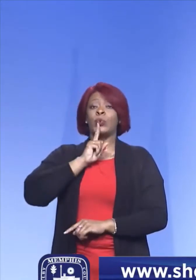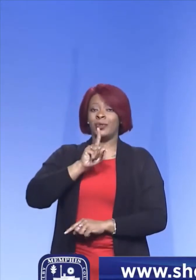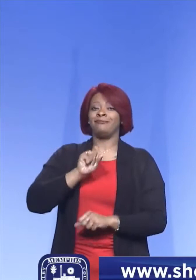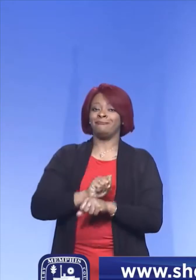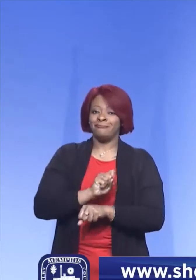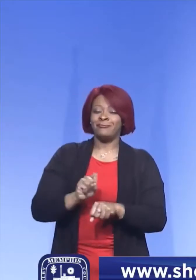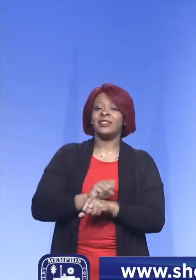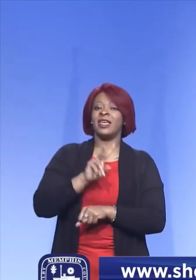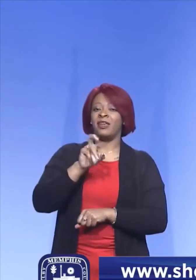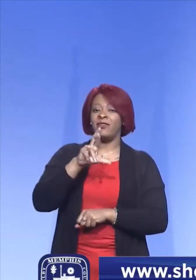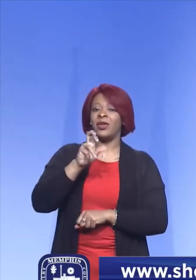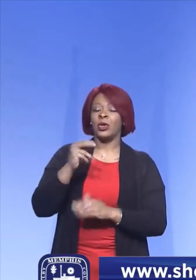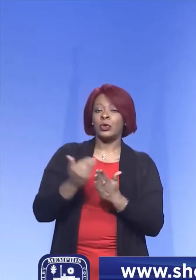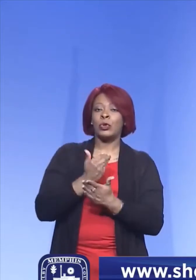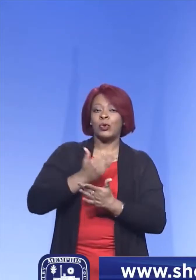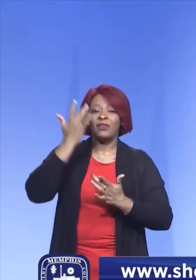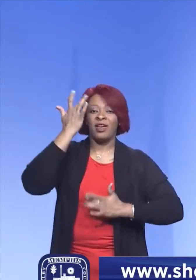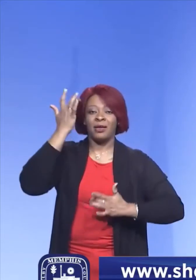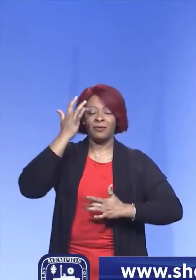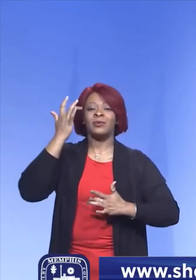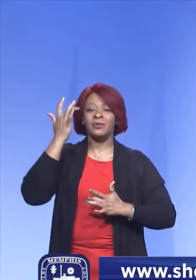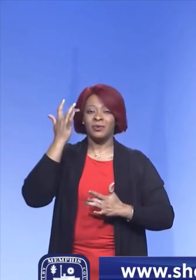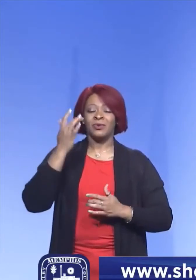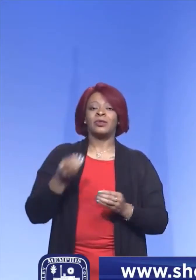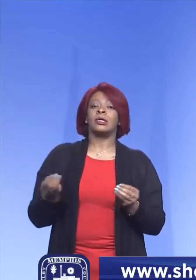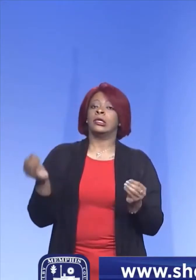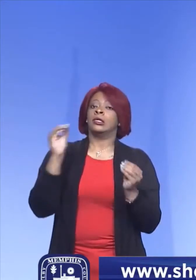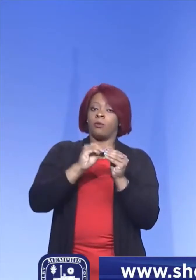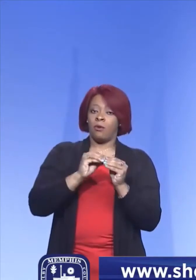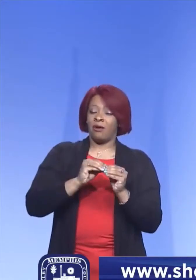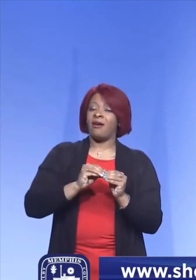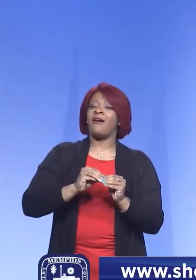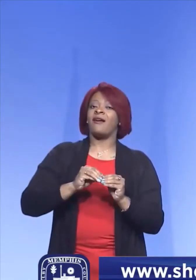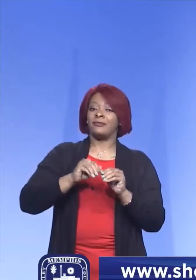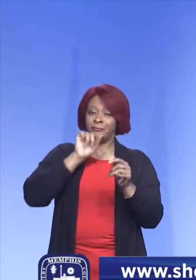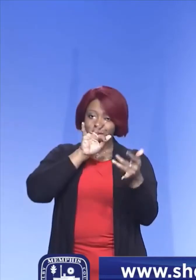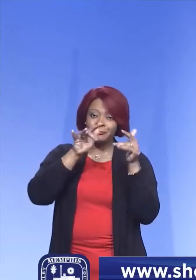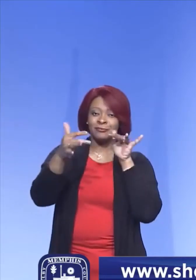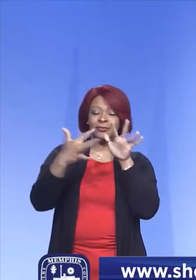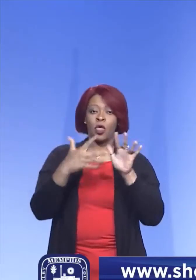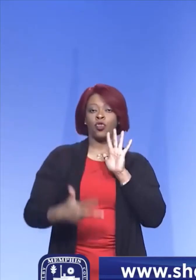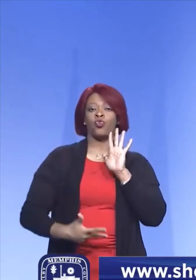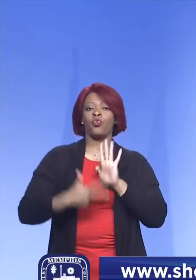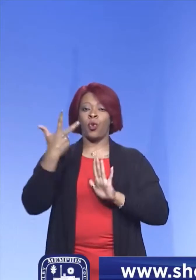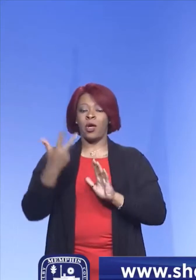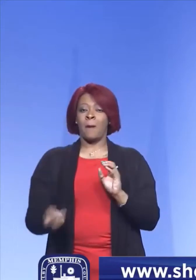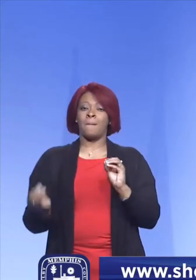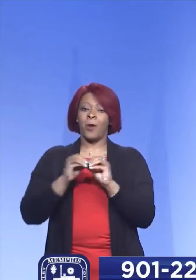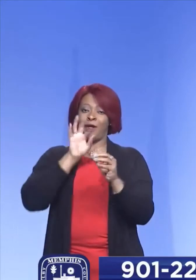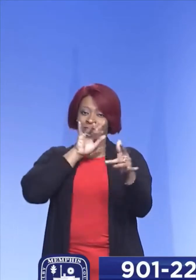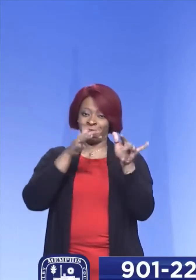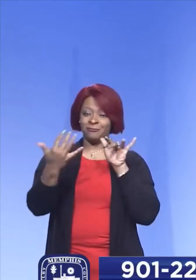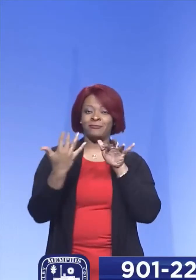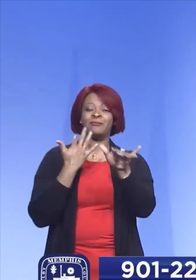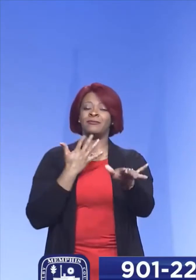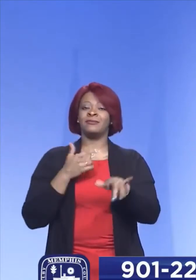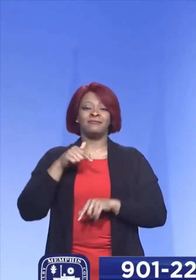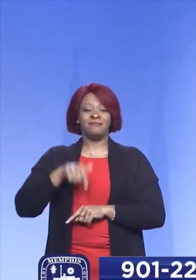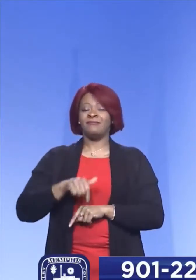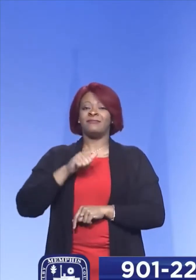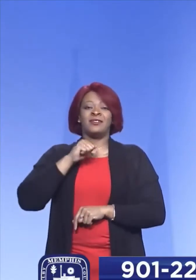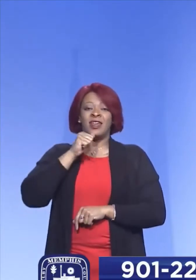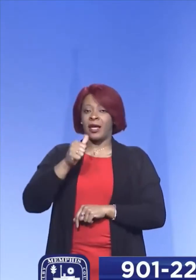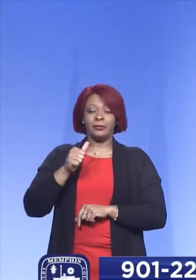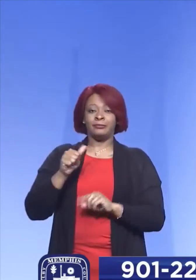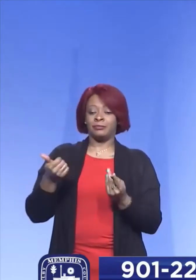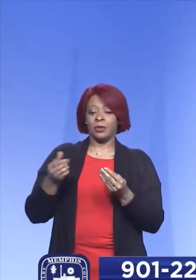in this case, it is more infectious, considered to be about three times more infectious, but it is not considered to